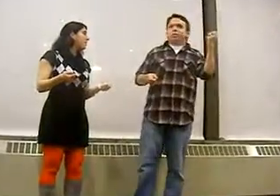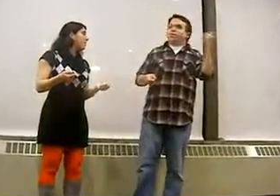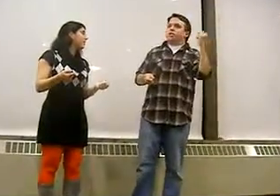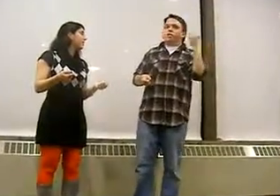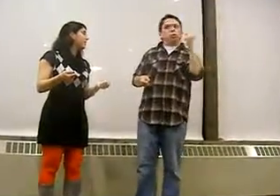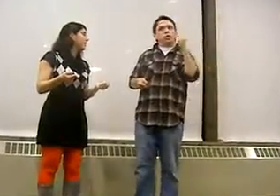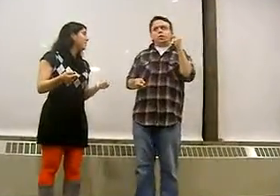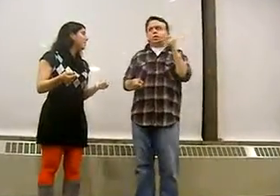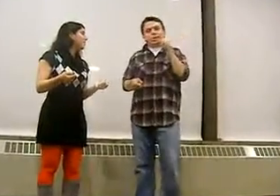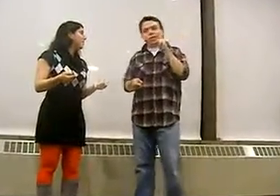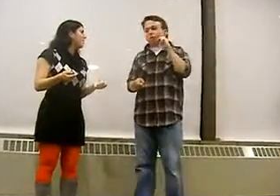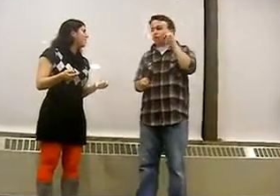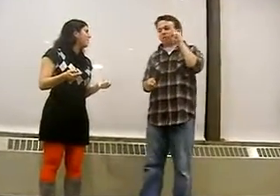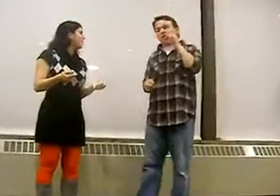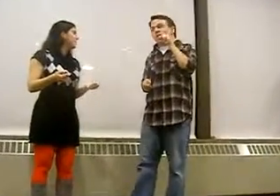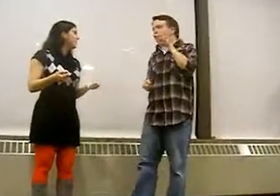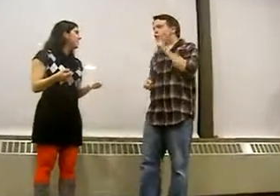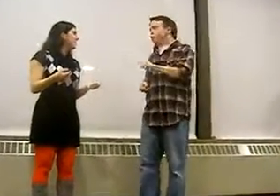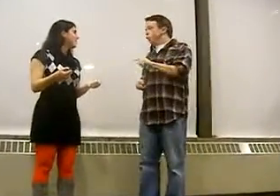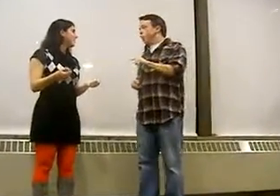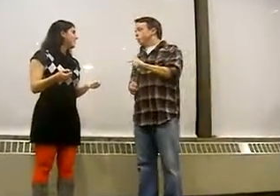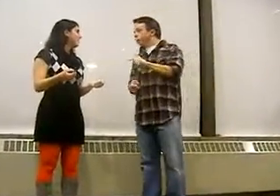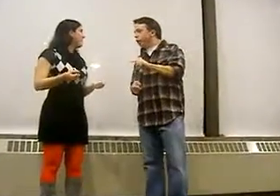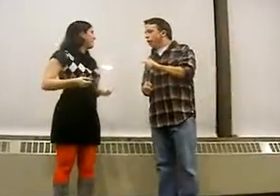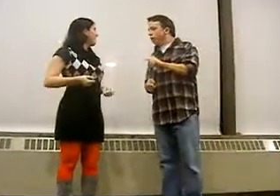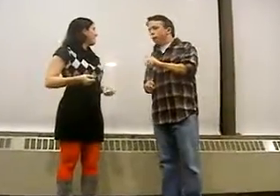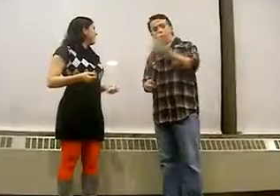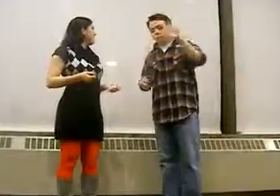that boy just, he doesn't deserve any of this shit. Freeze!